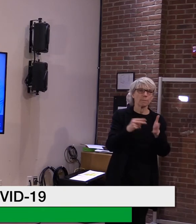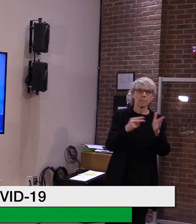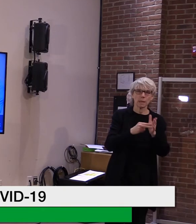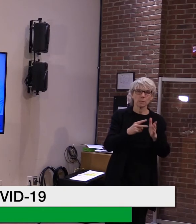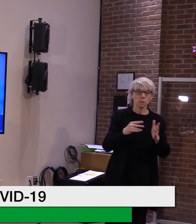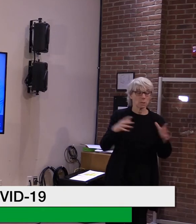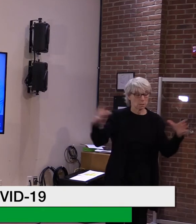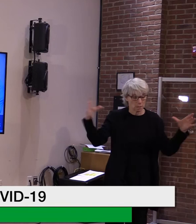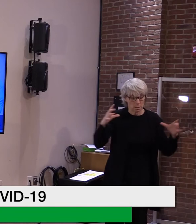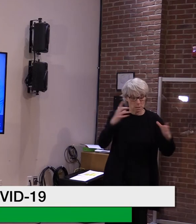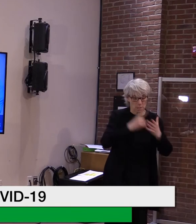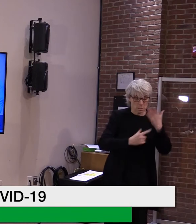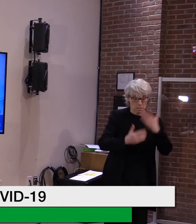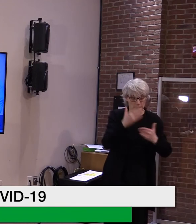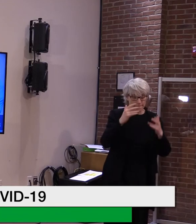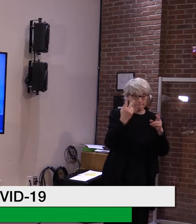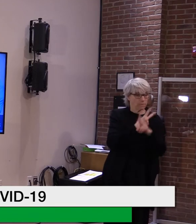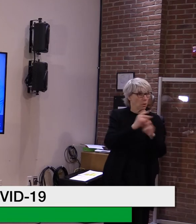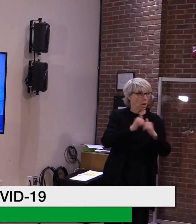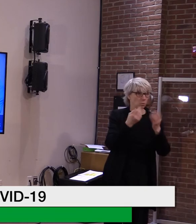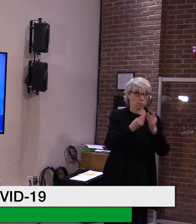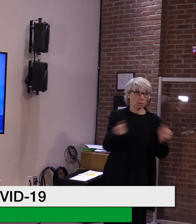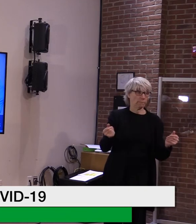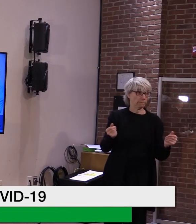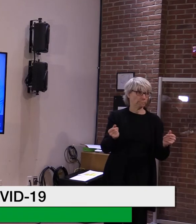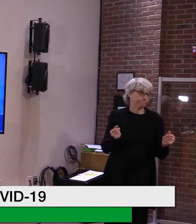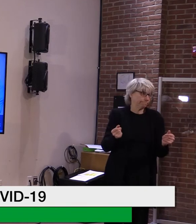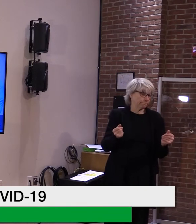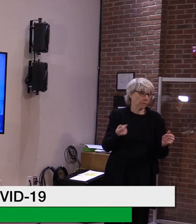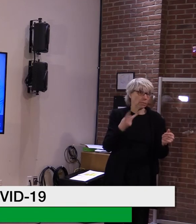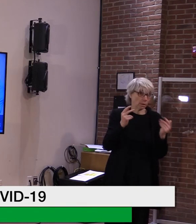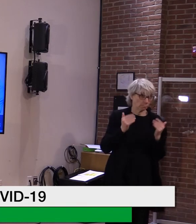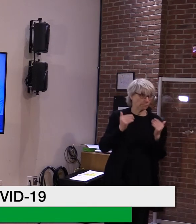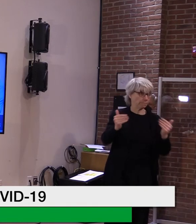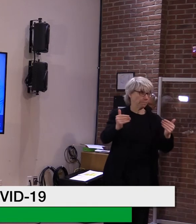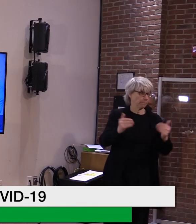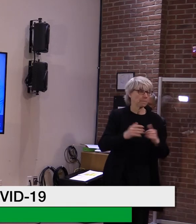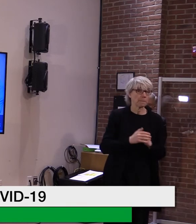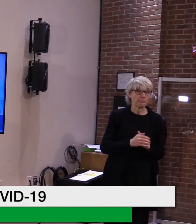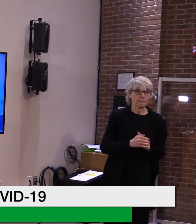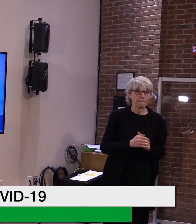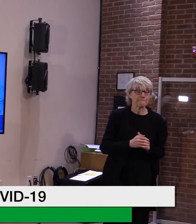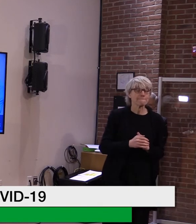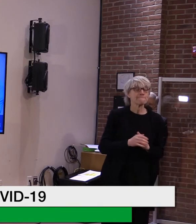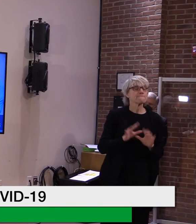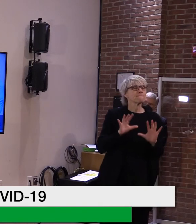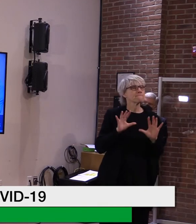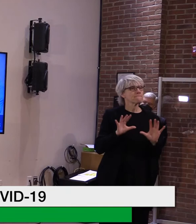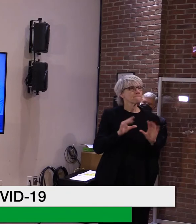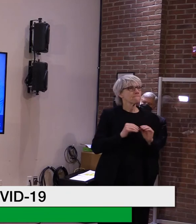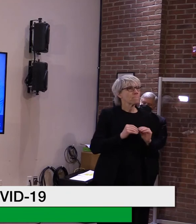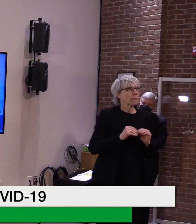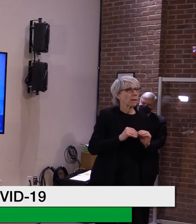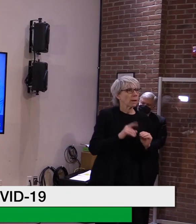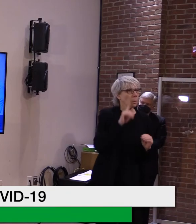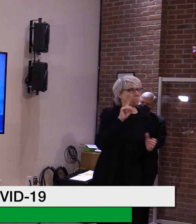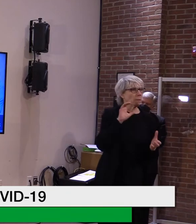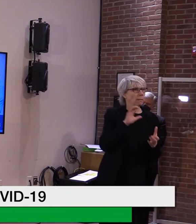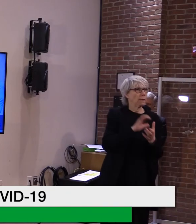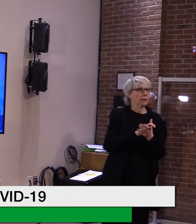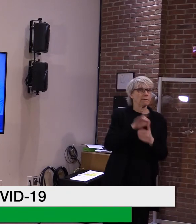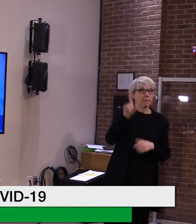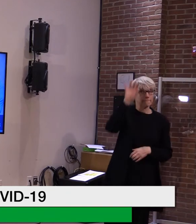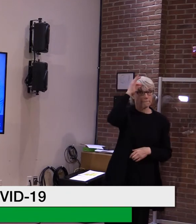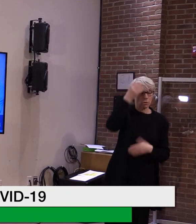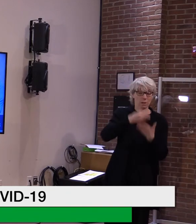together, uh, come up with a solution and, uh, and move forward. Now, whether the, I don't believe the recovery money